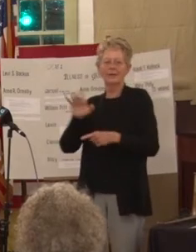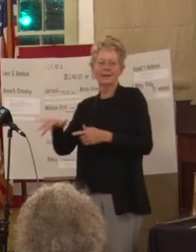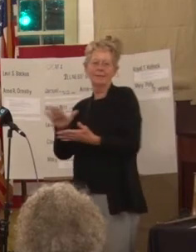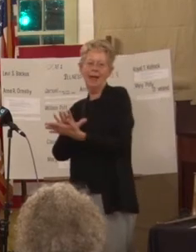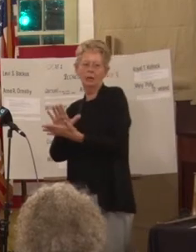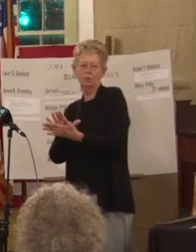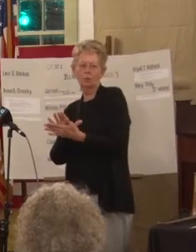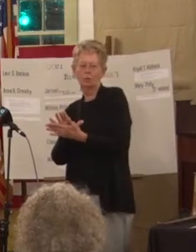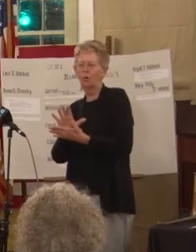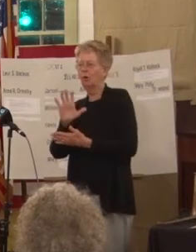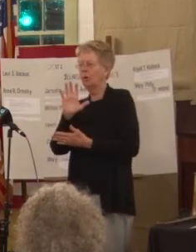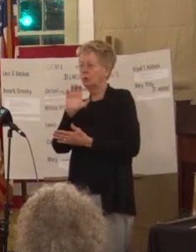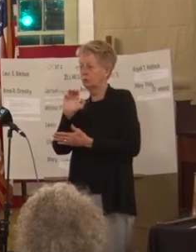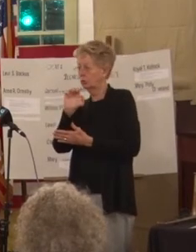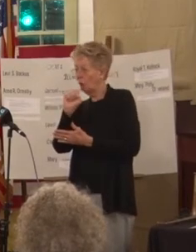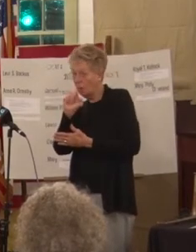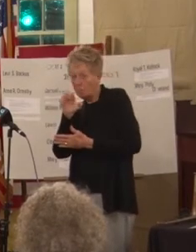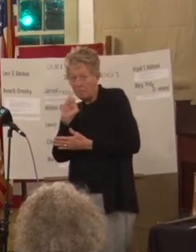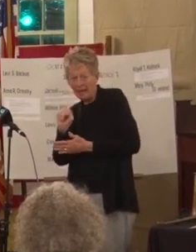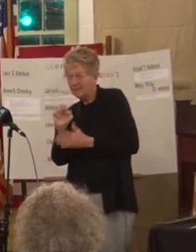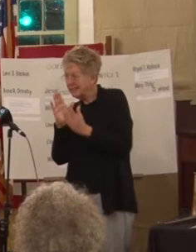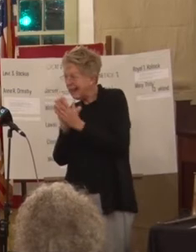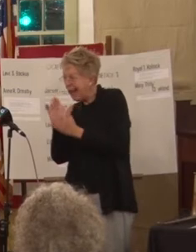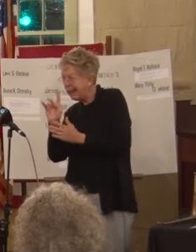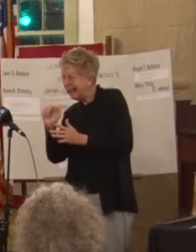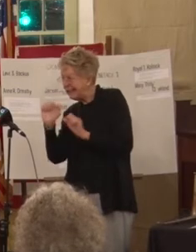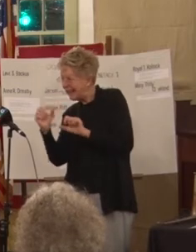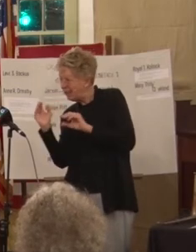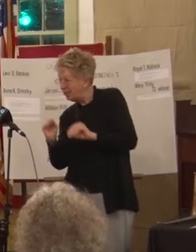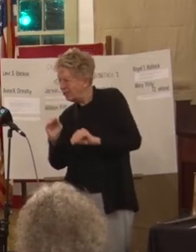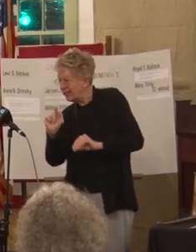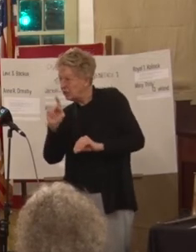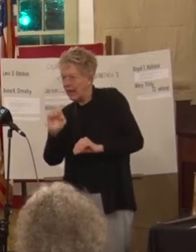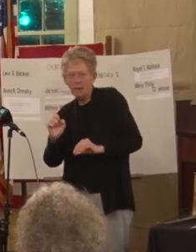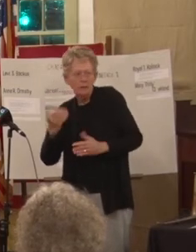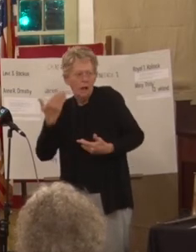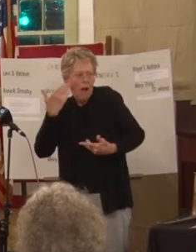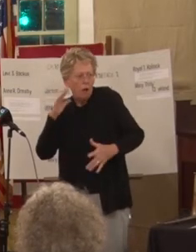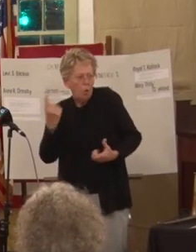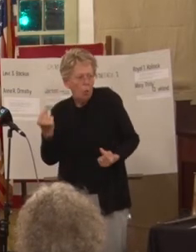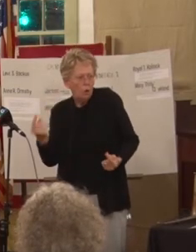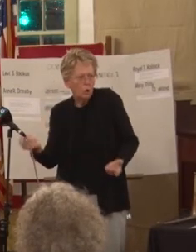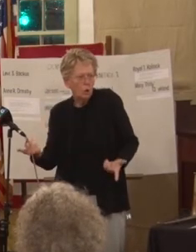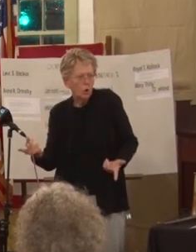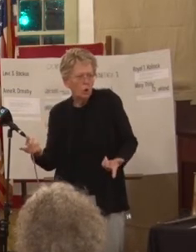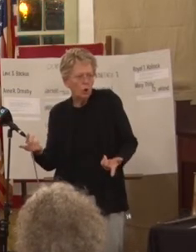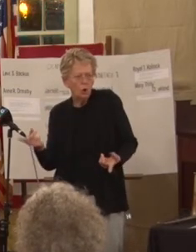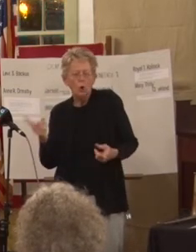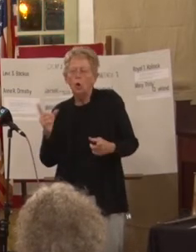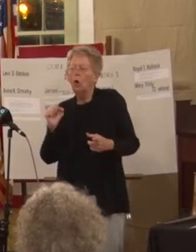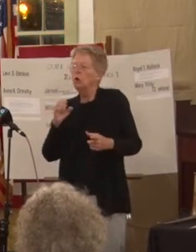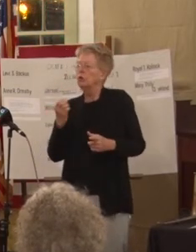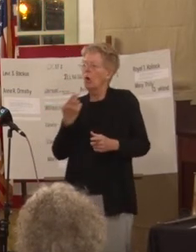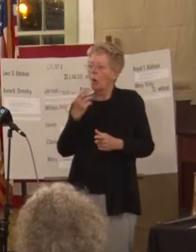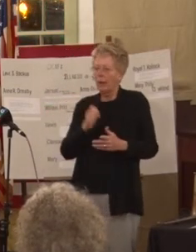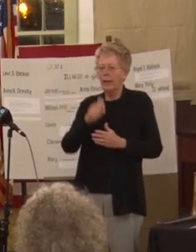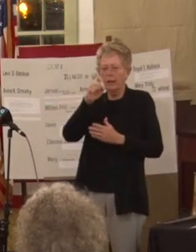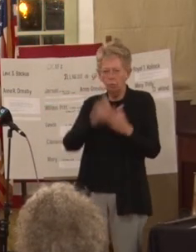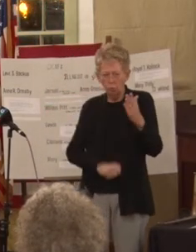asked Lydia can you teach Alice and she says I don't know what to do so he wrote the Braidswoods in England and